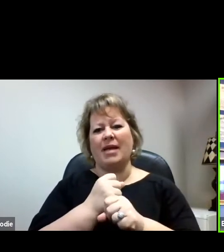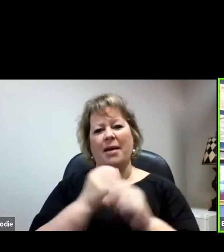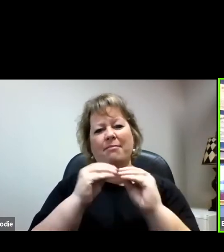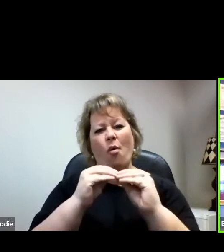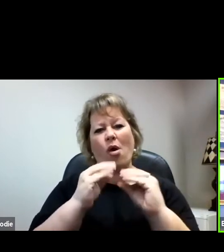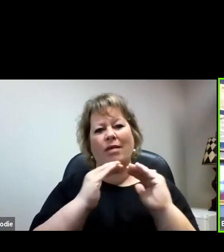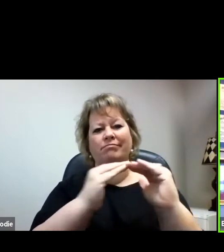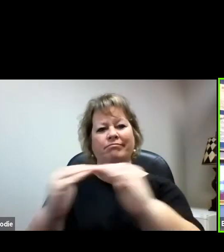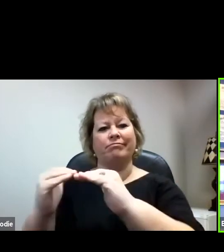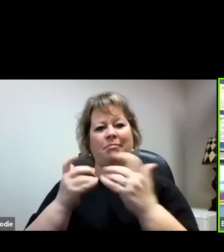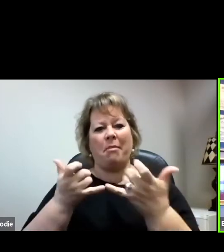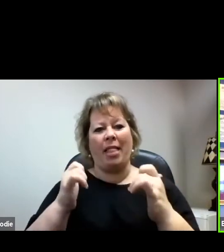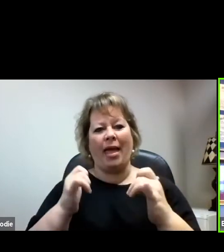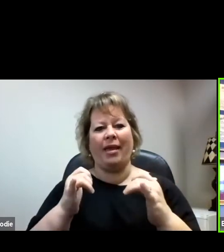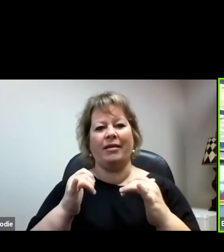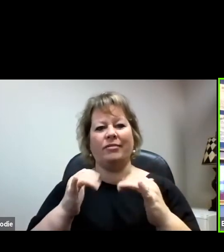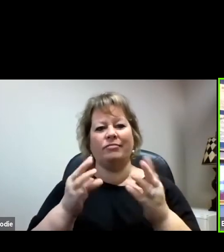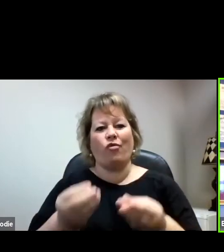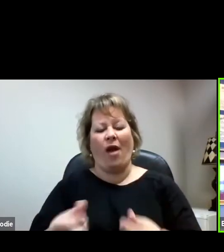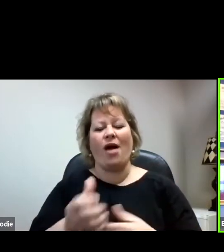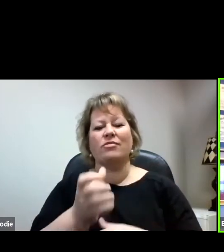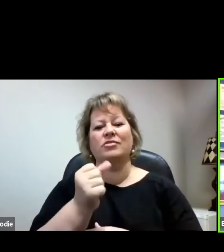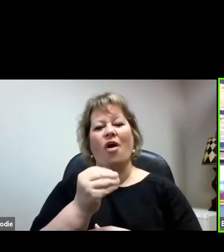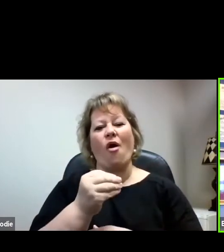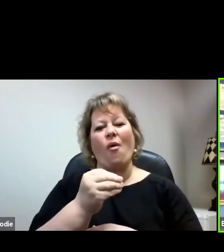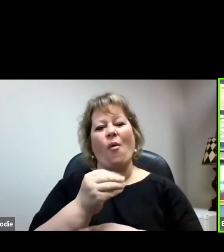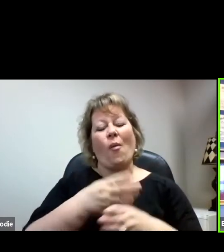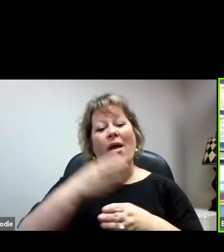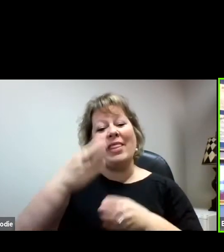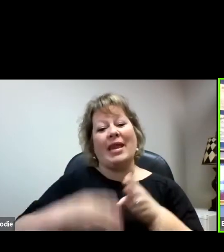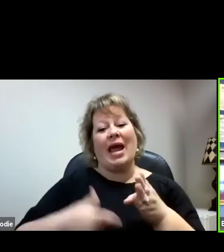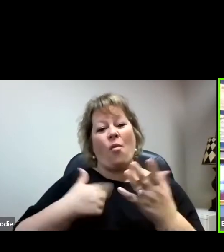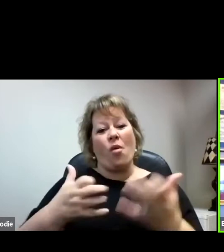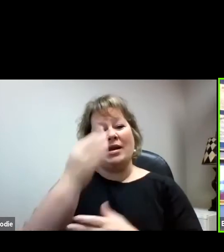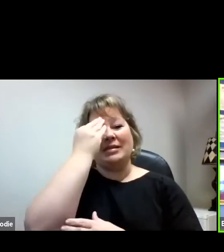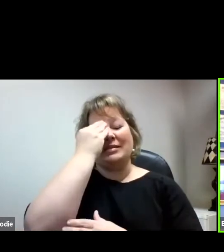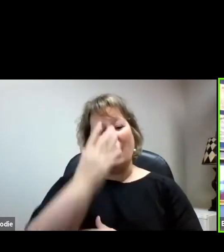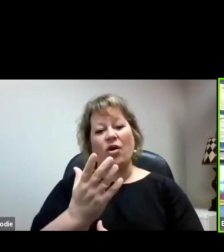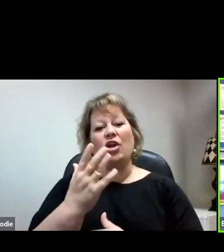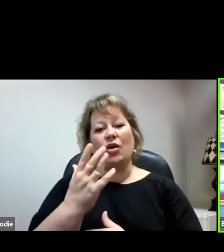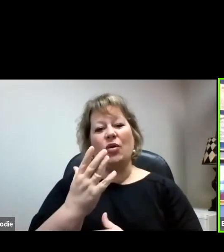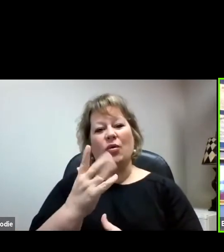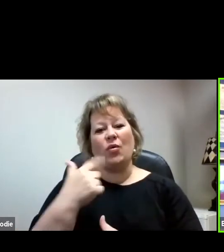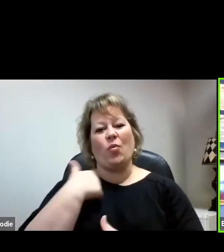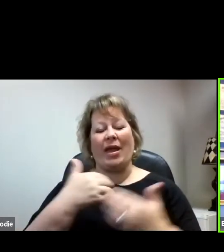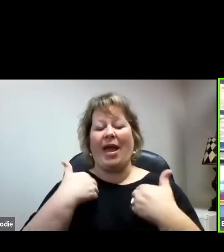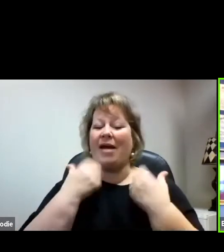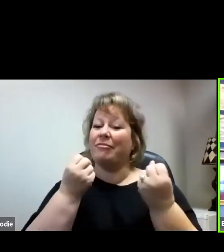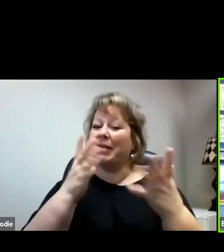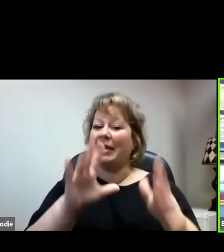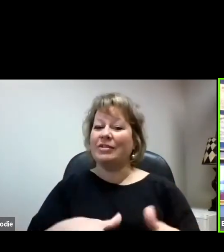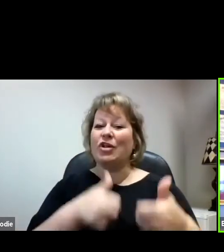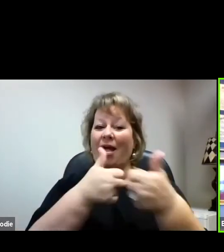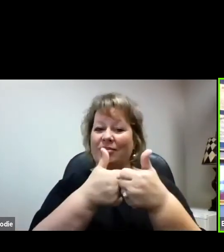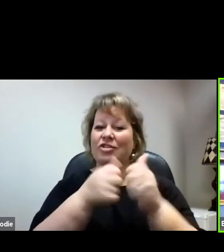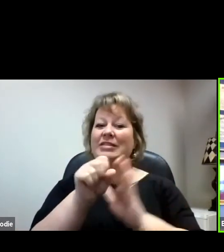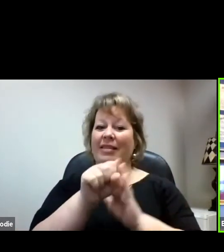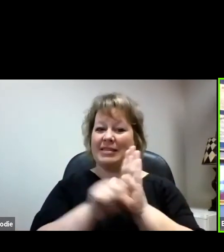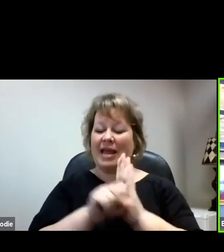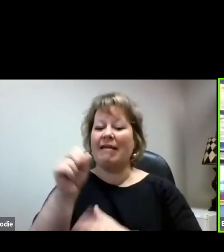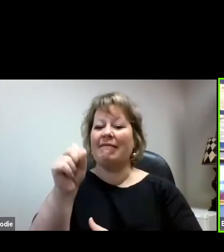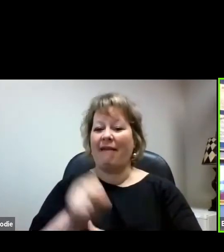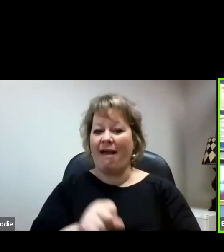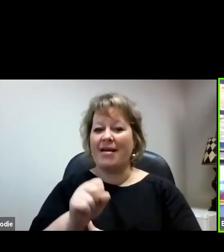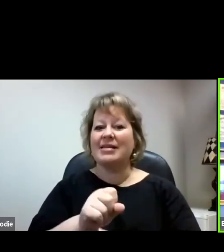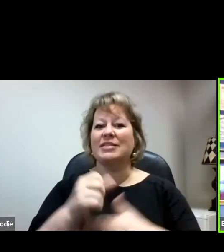So, in conclusion, I'll just tell you that we have many challenges in the state. We